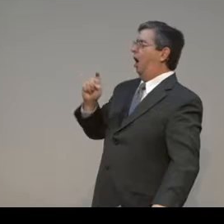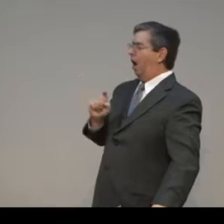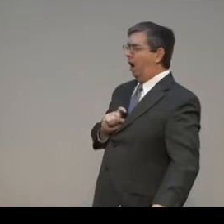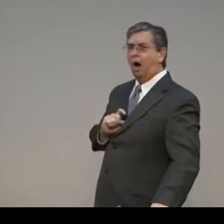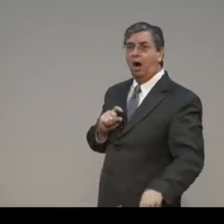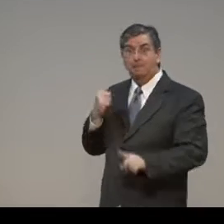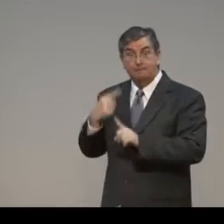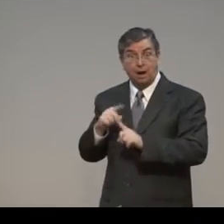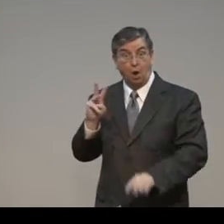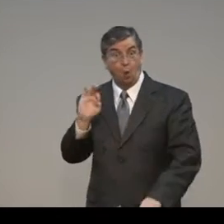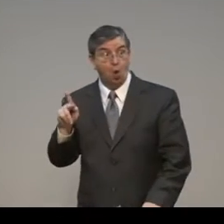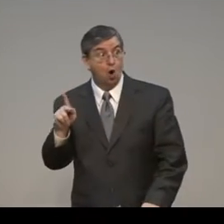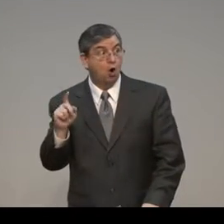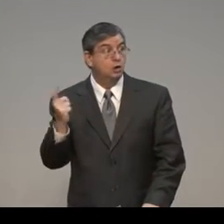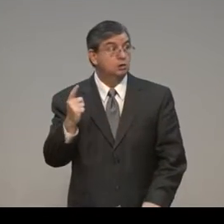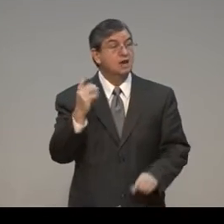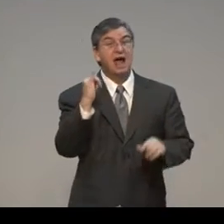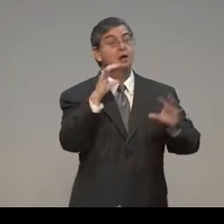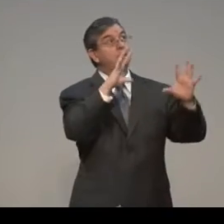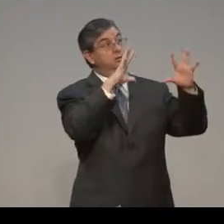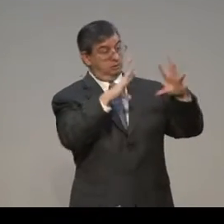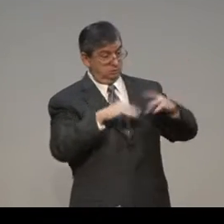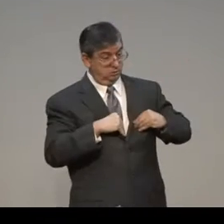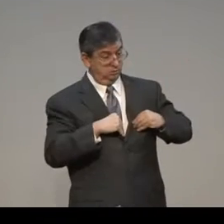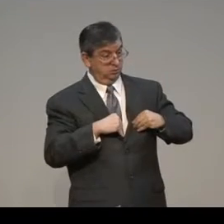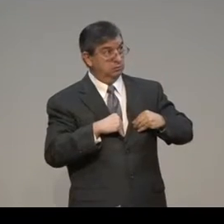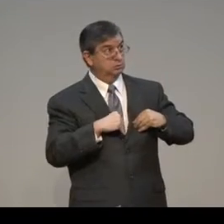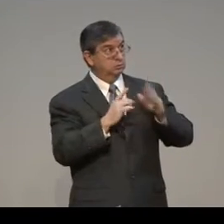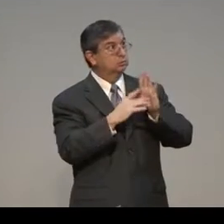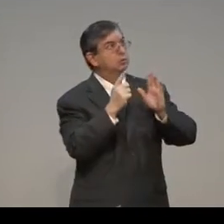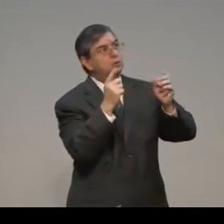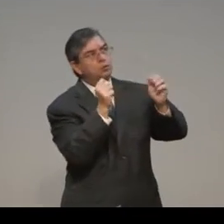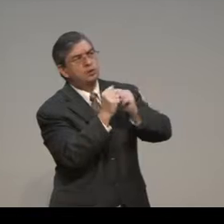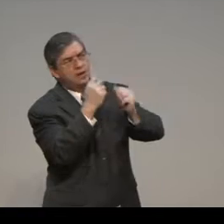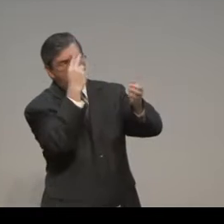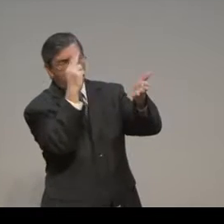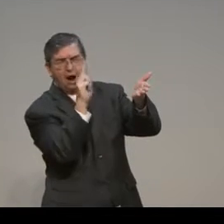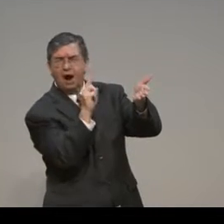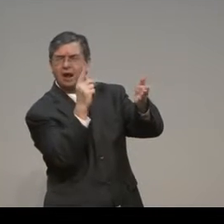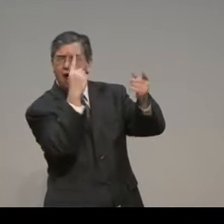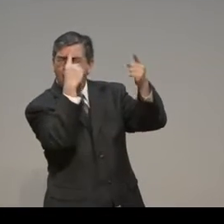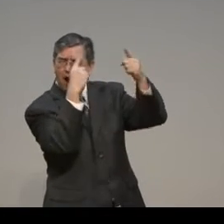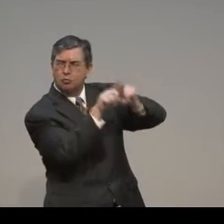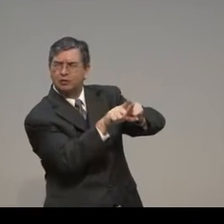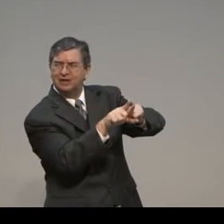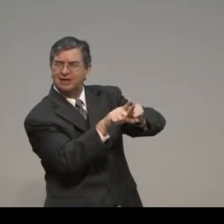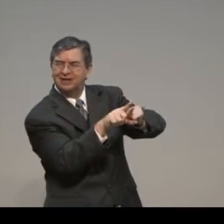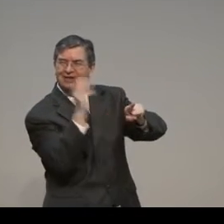Jesus Christ did, now, through the act of salvation, when you